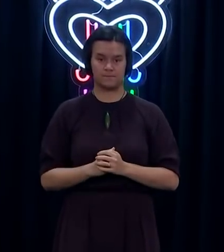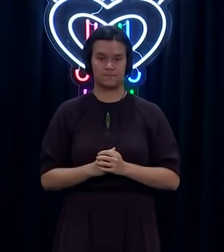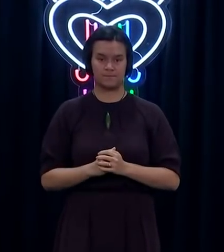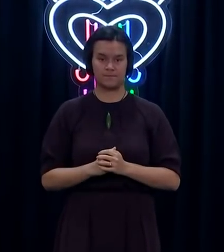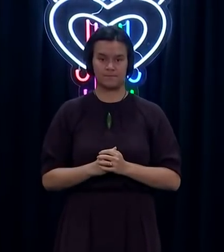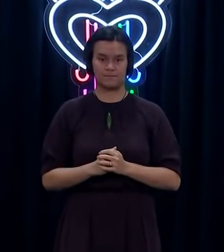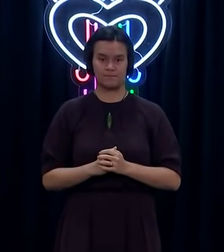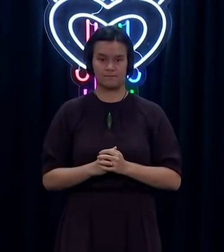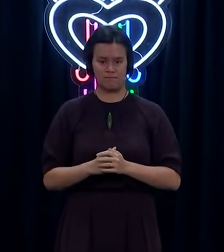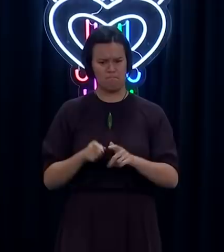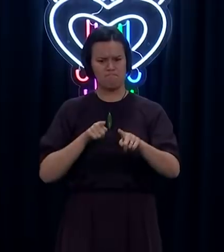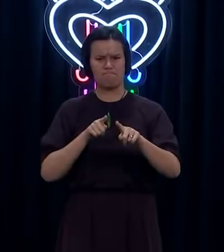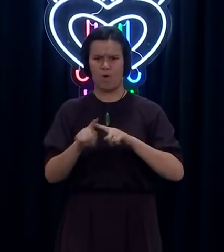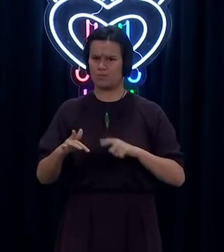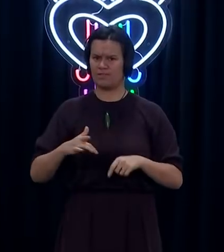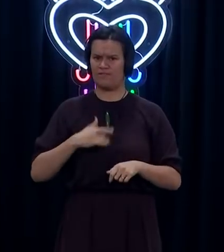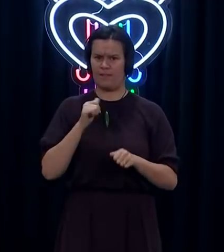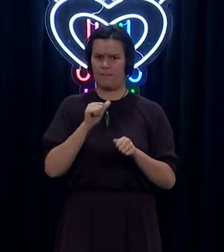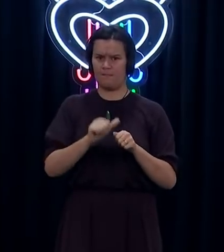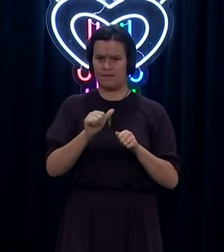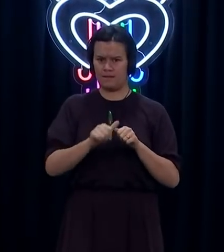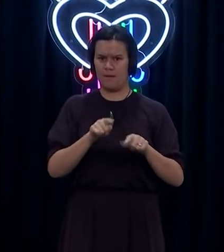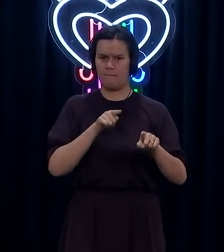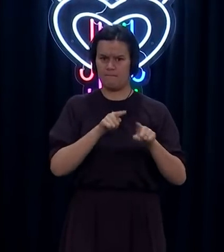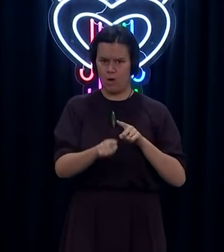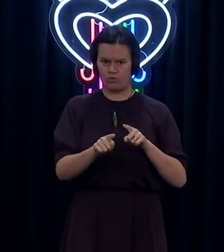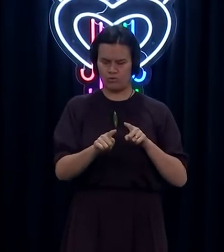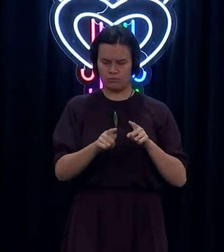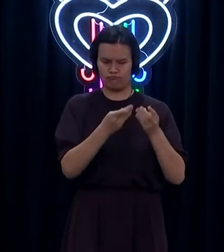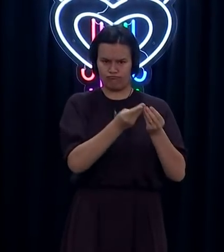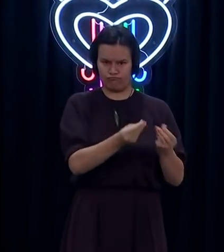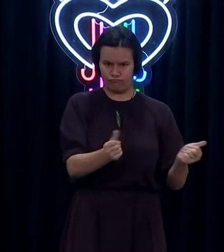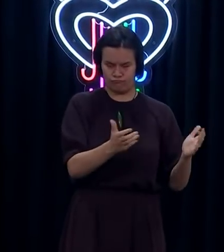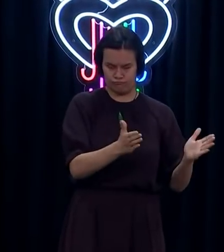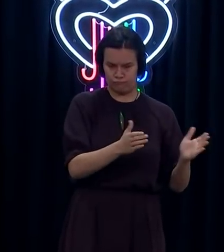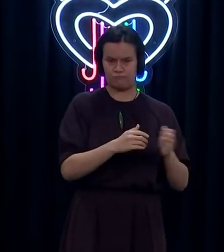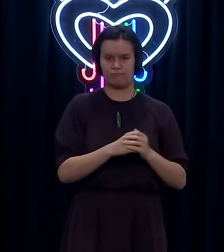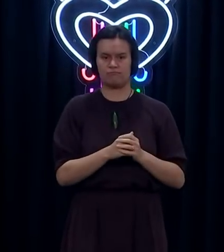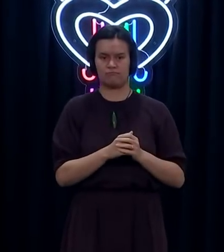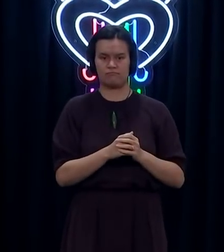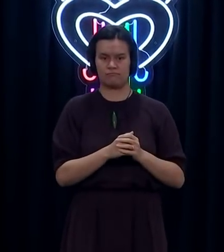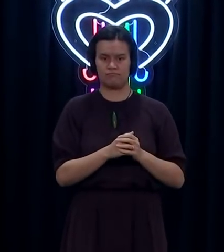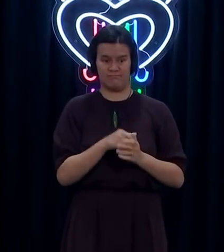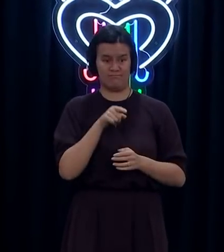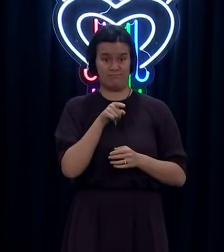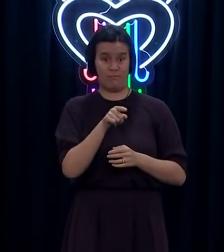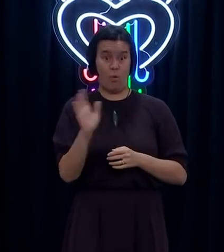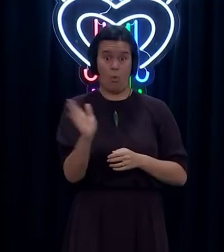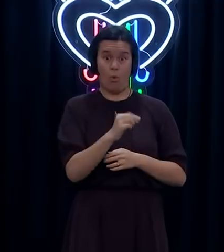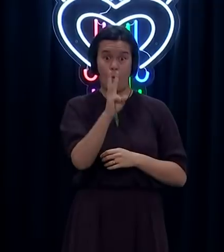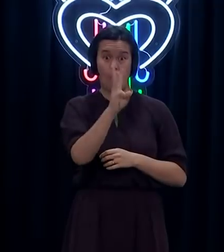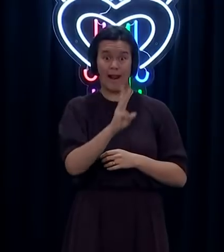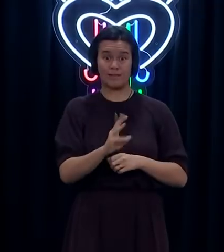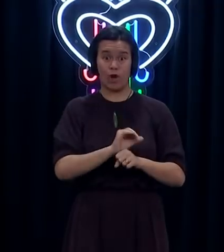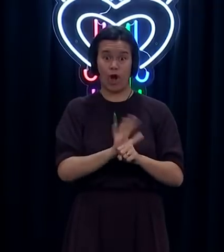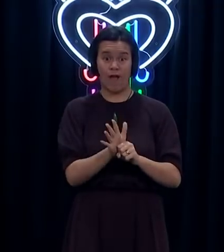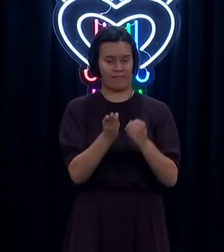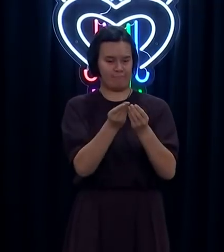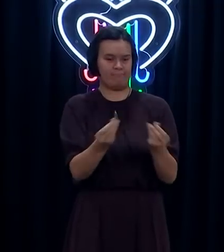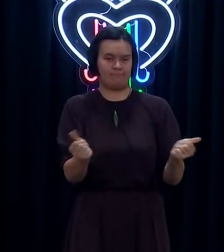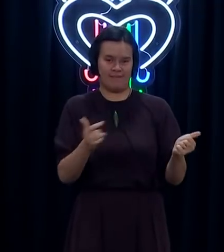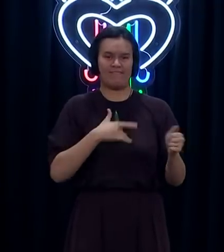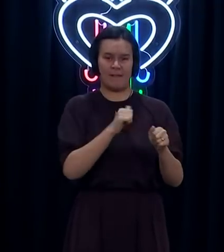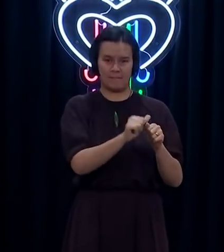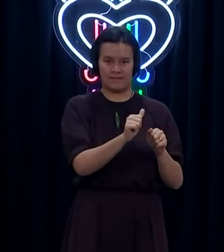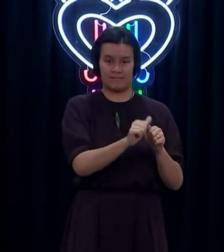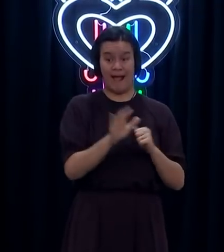688 cases have now recovered, including all 17 cases in Wellington, meaning there are